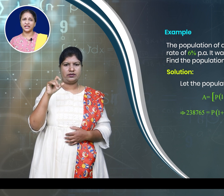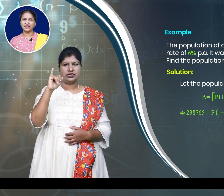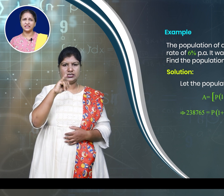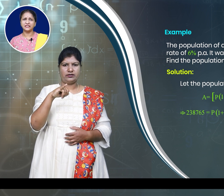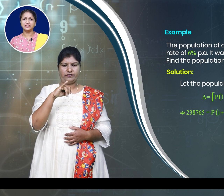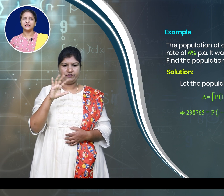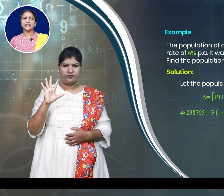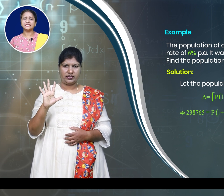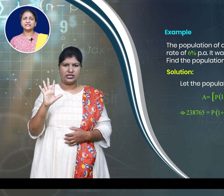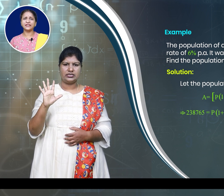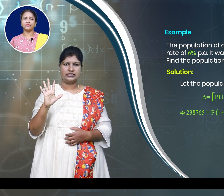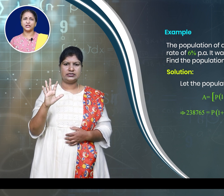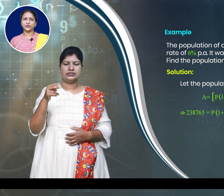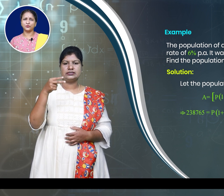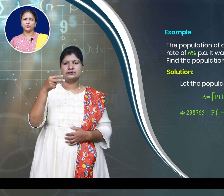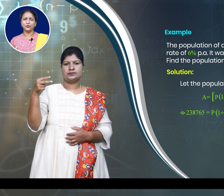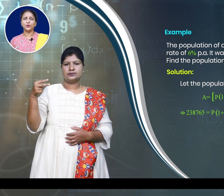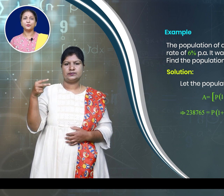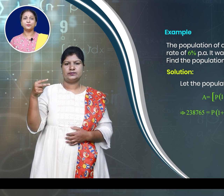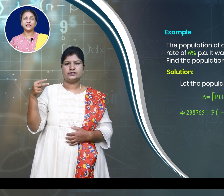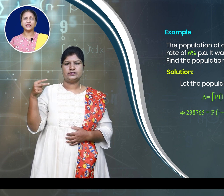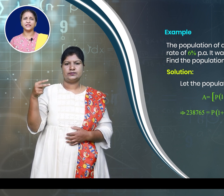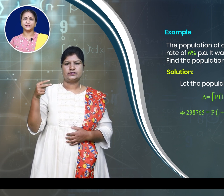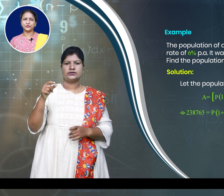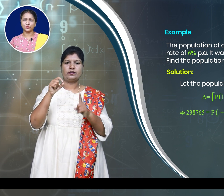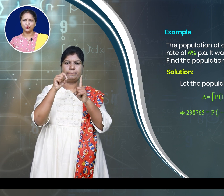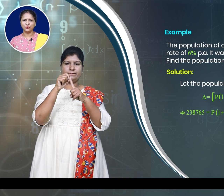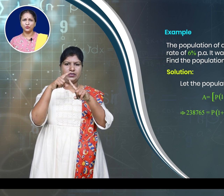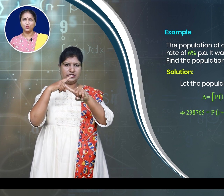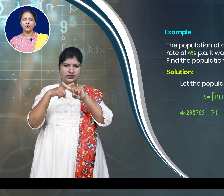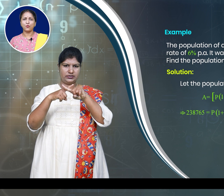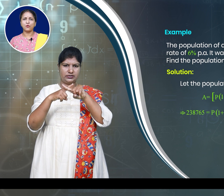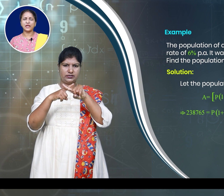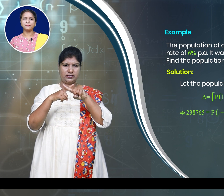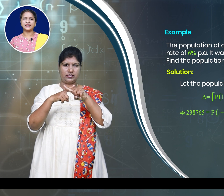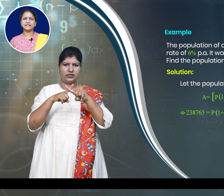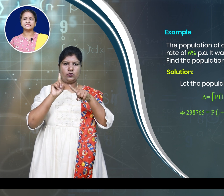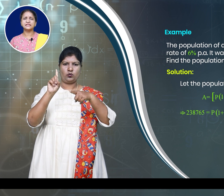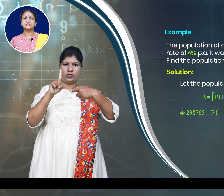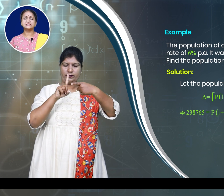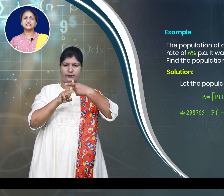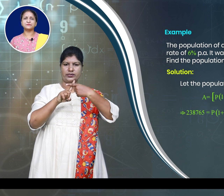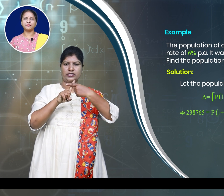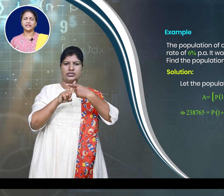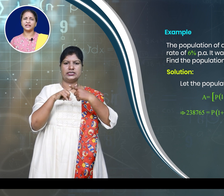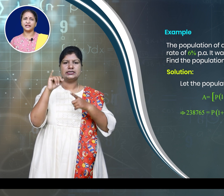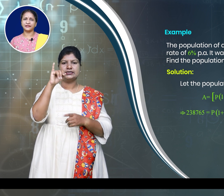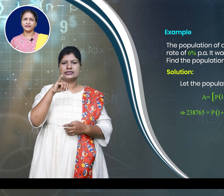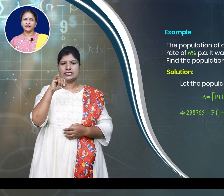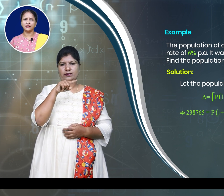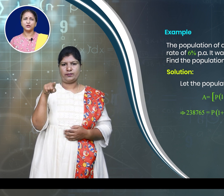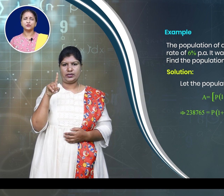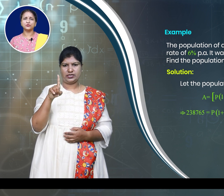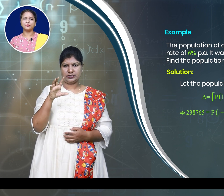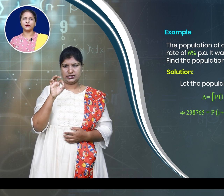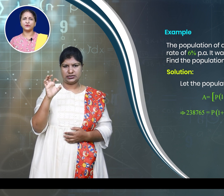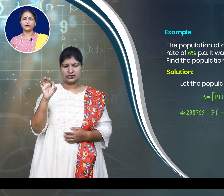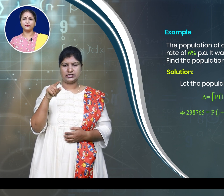is equal to P into 1 plus 6 by 100 to the power of